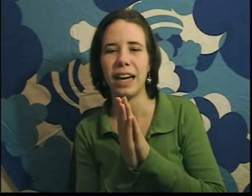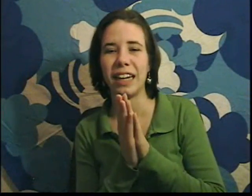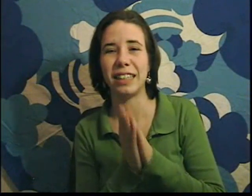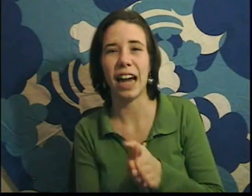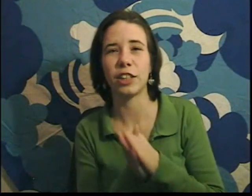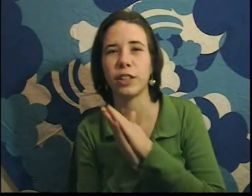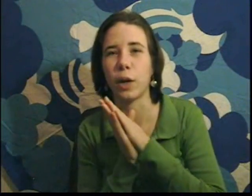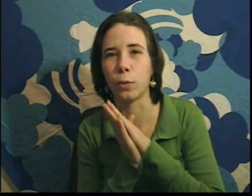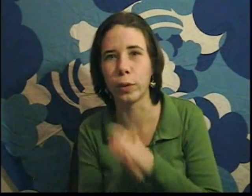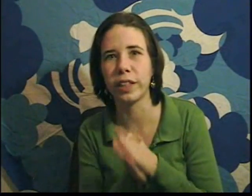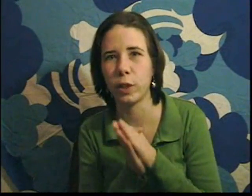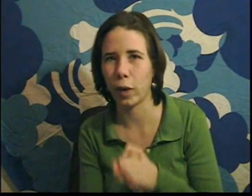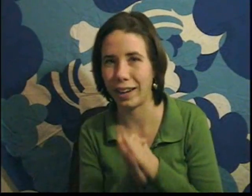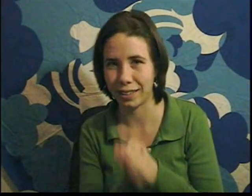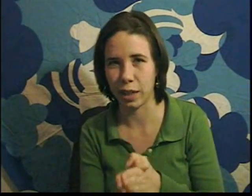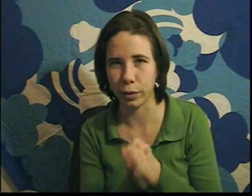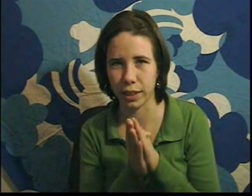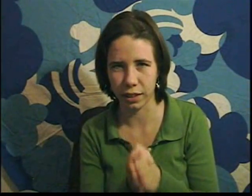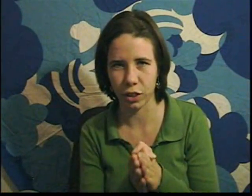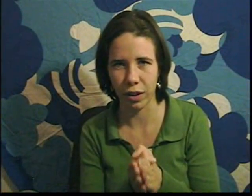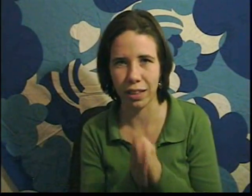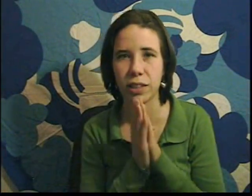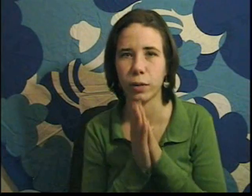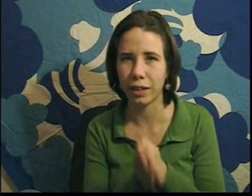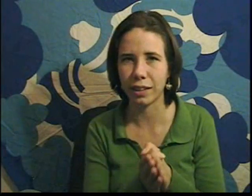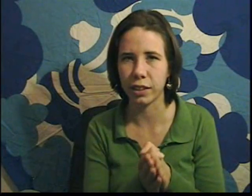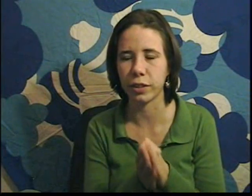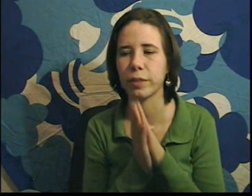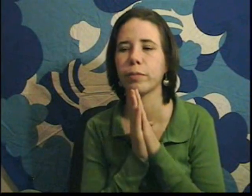is actually a really great example to illustrate this, so I'd like to use it.